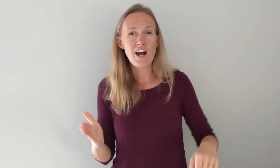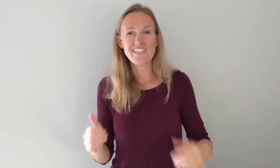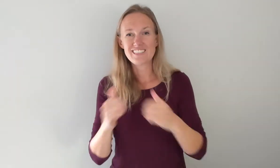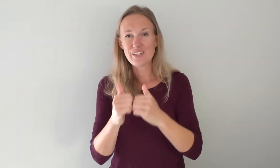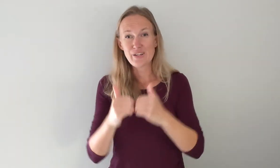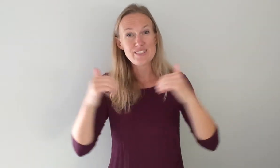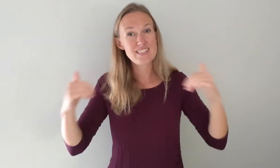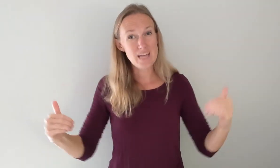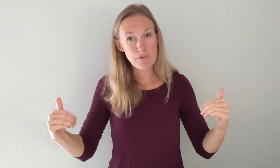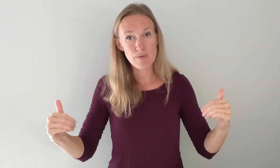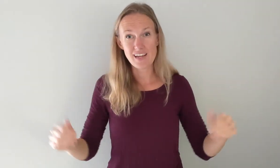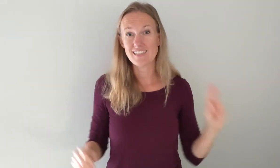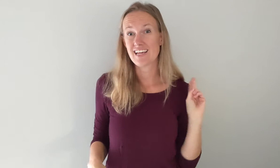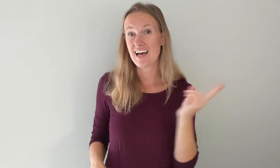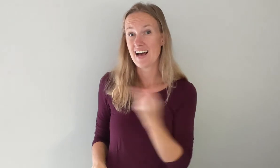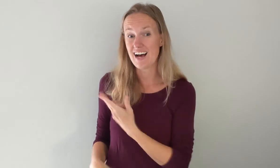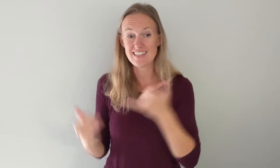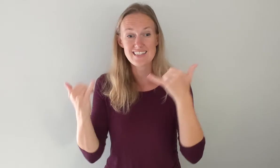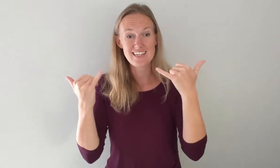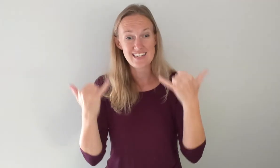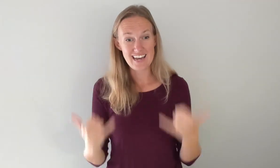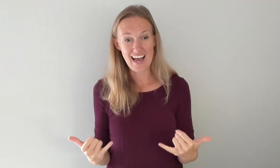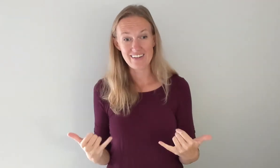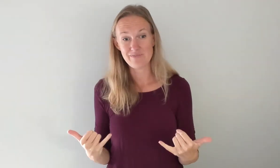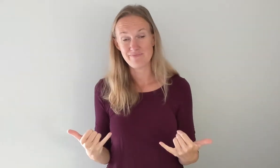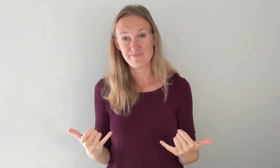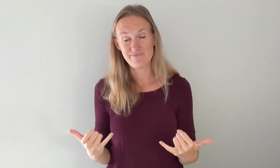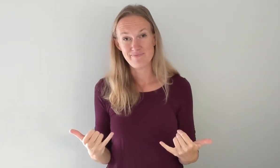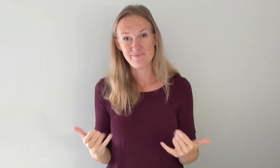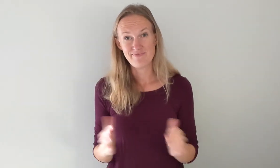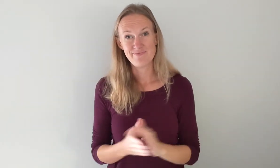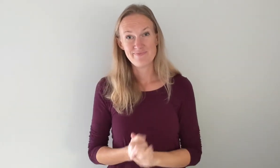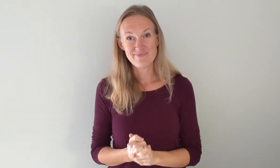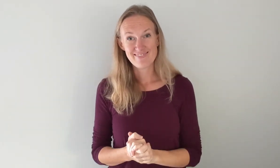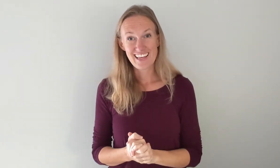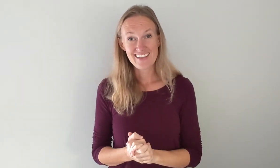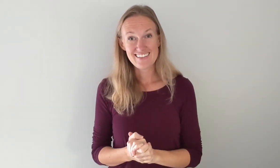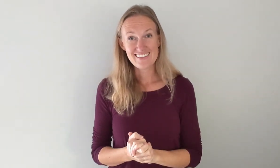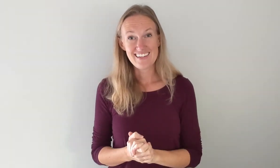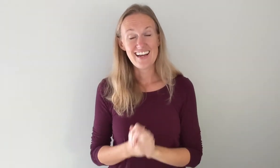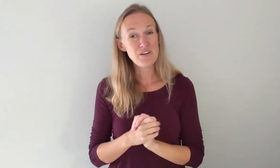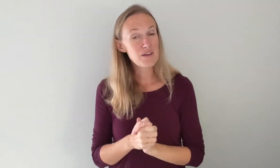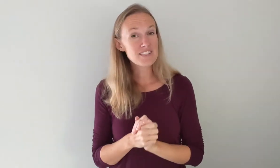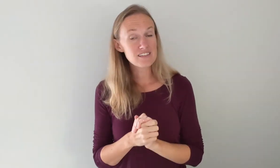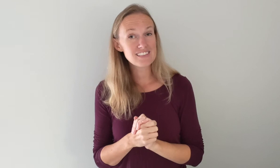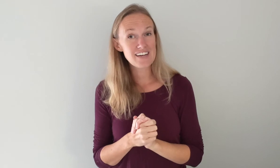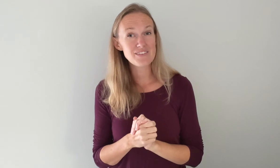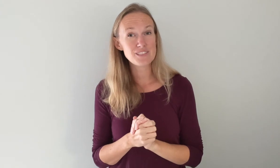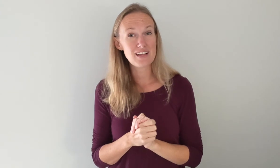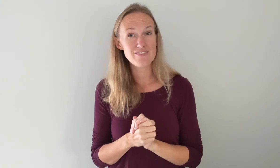what could separate us now I know that was a little tough there was a lot of